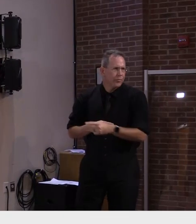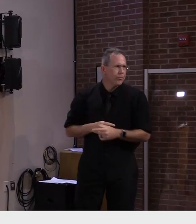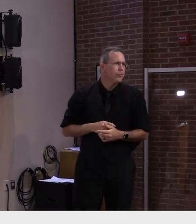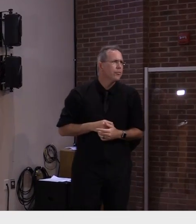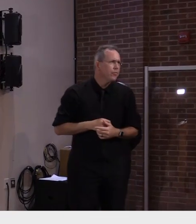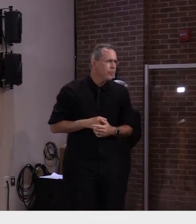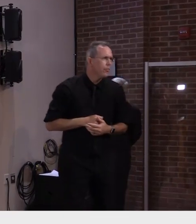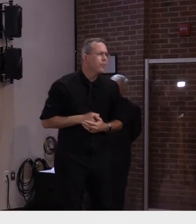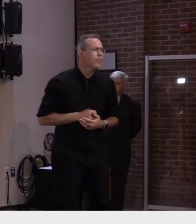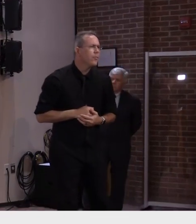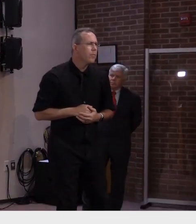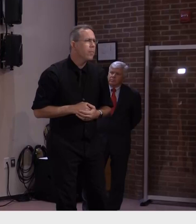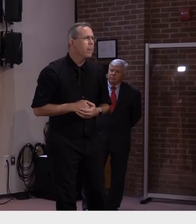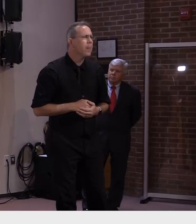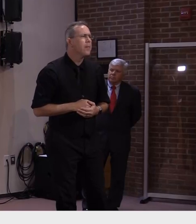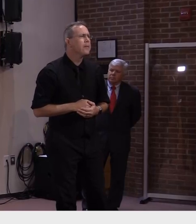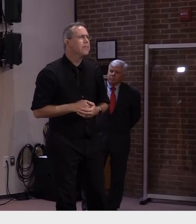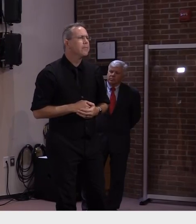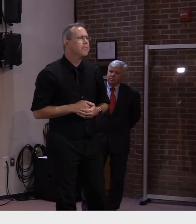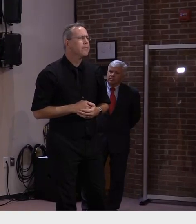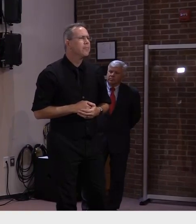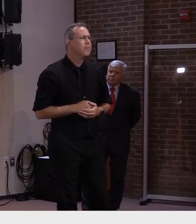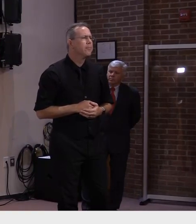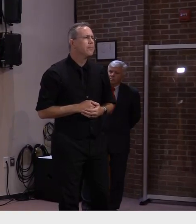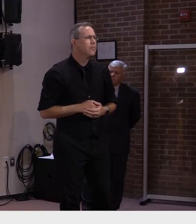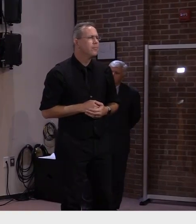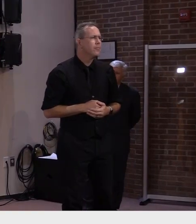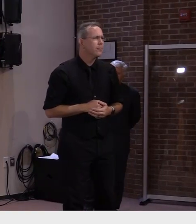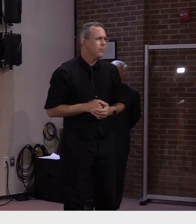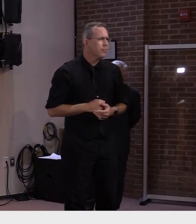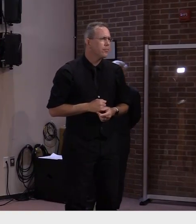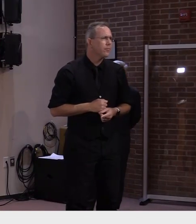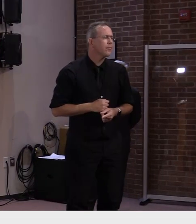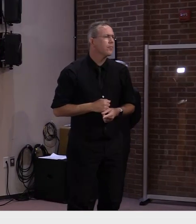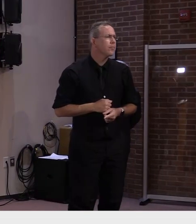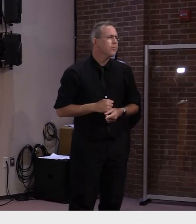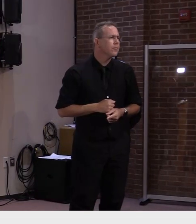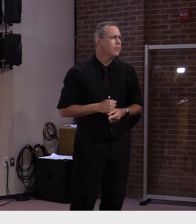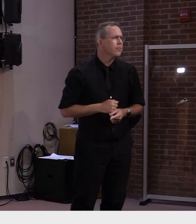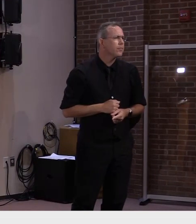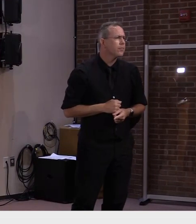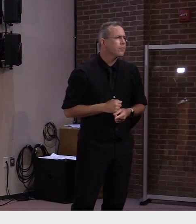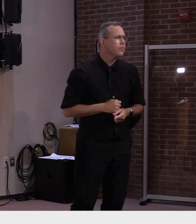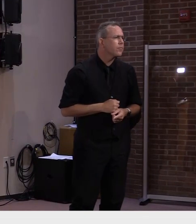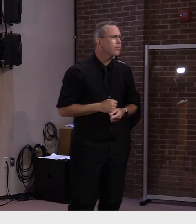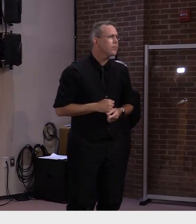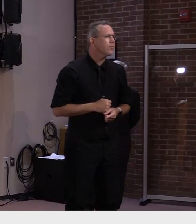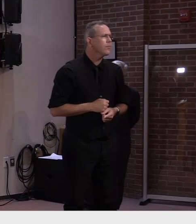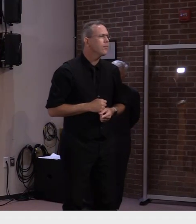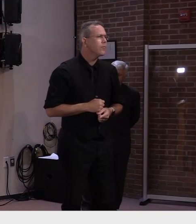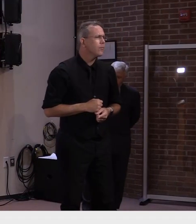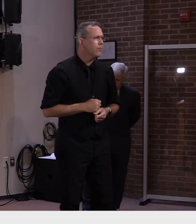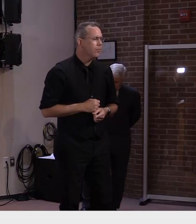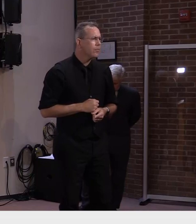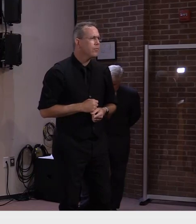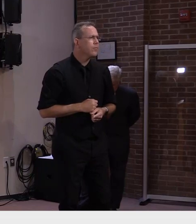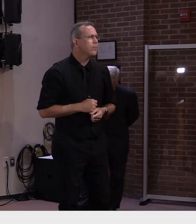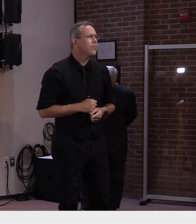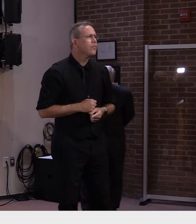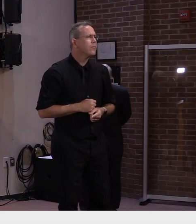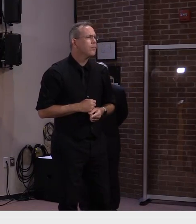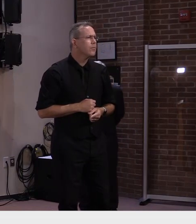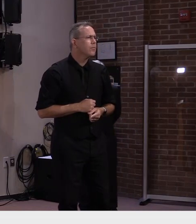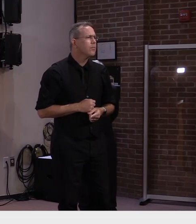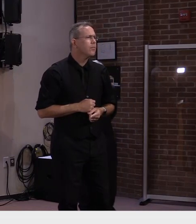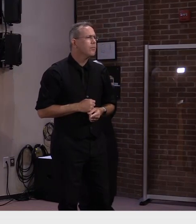just a recommendation, that in areas of higher substantial spread, people be wearing masks indoors. And it looks on their